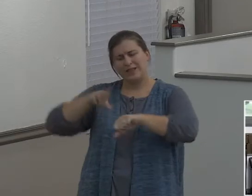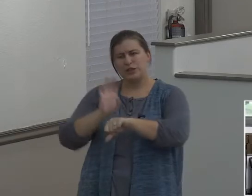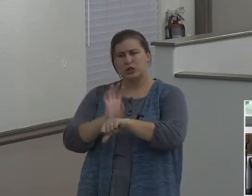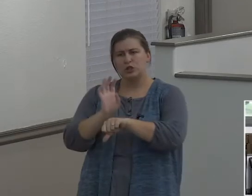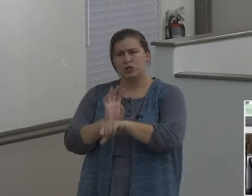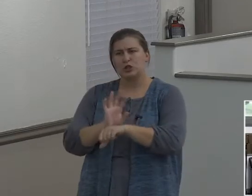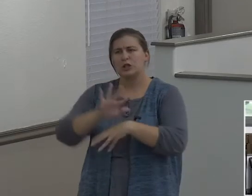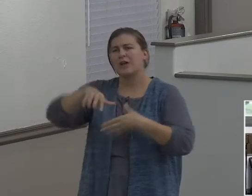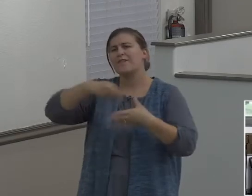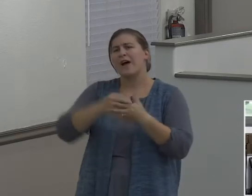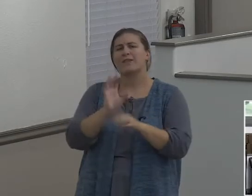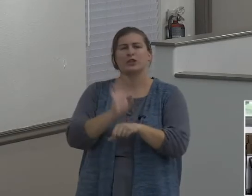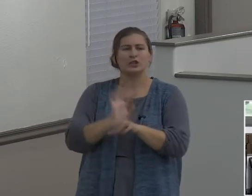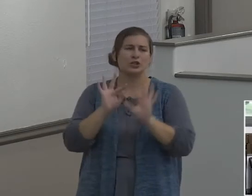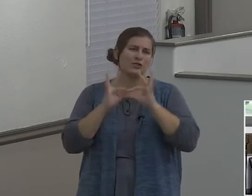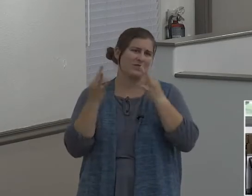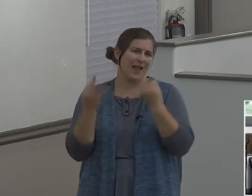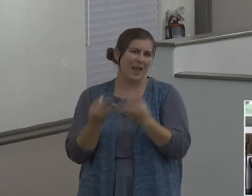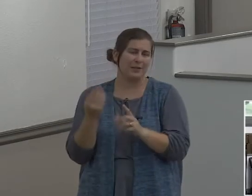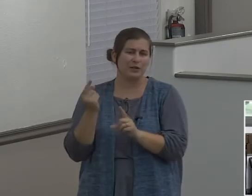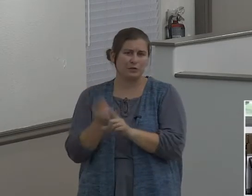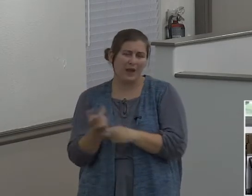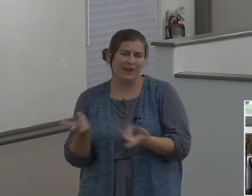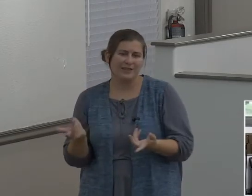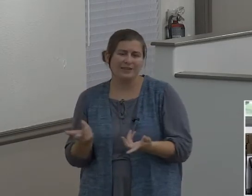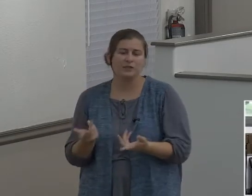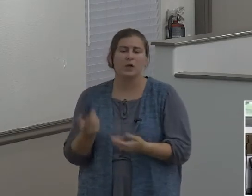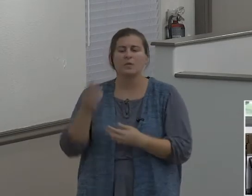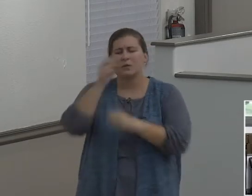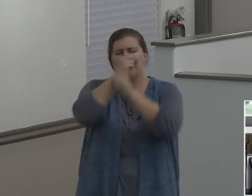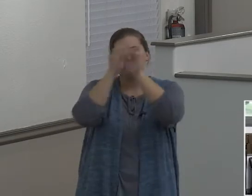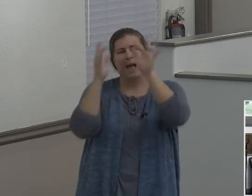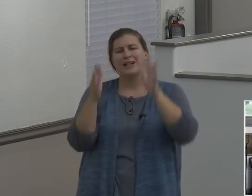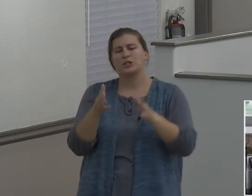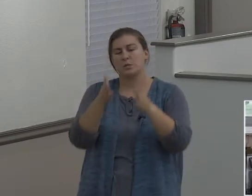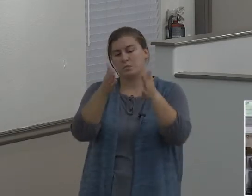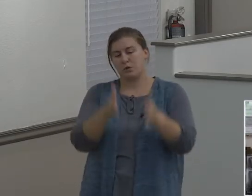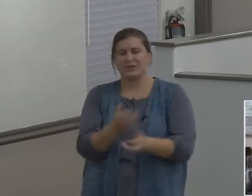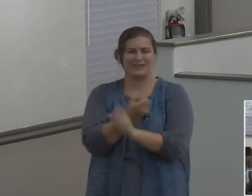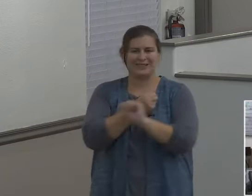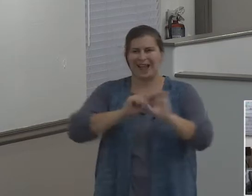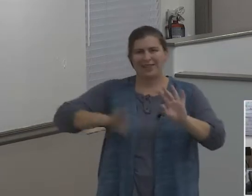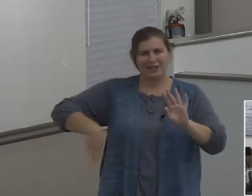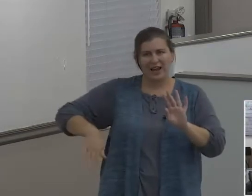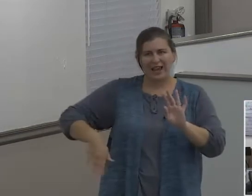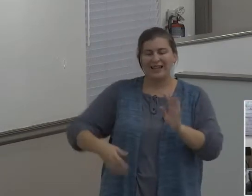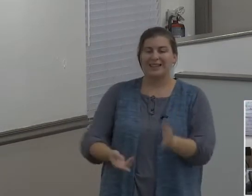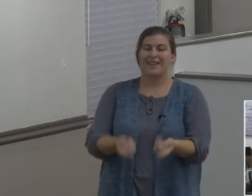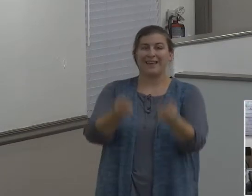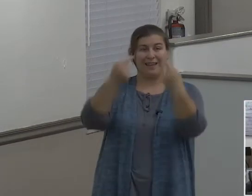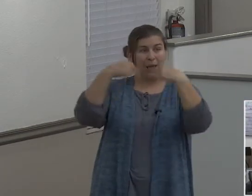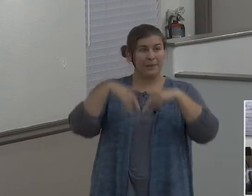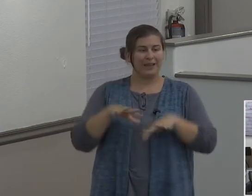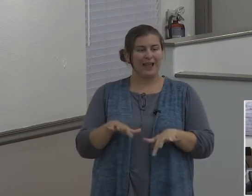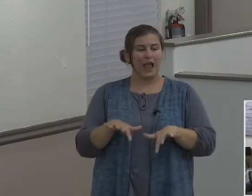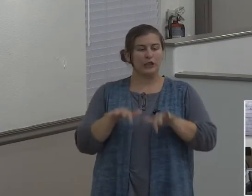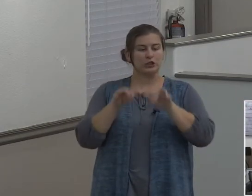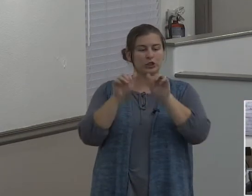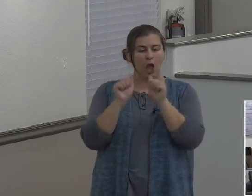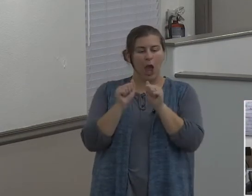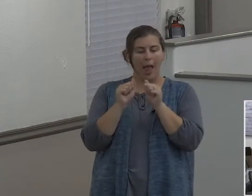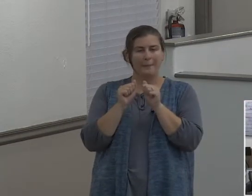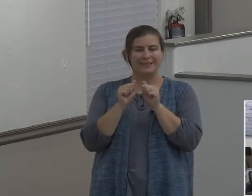and so, imagine an unsaved person do this. They adopt. They take on. They're not saved.